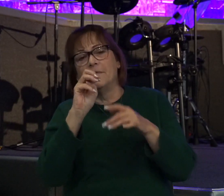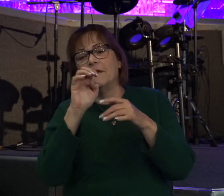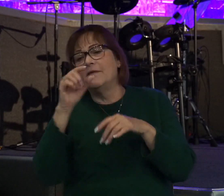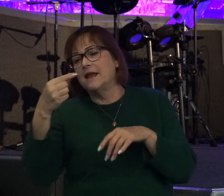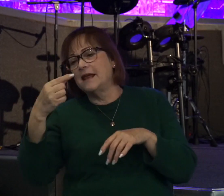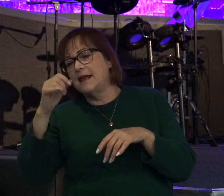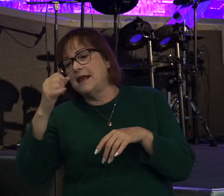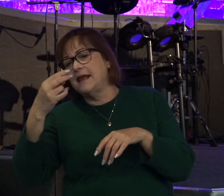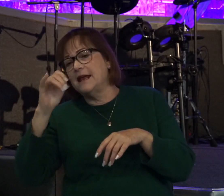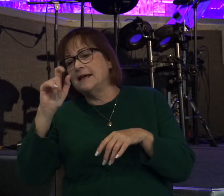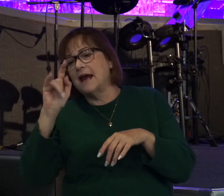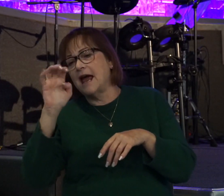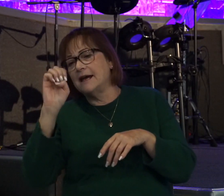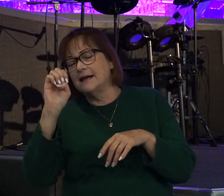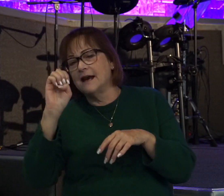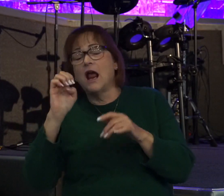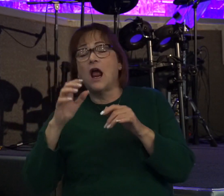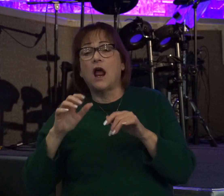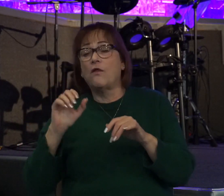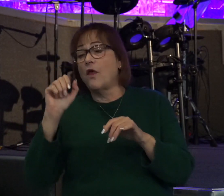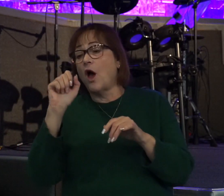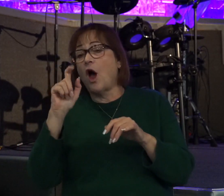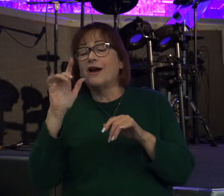And there the ark of the Lord stayed for three months.